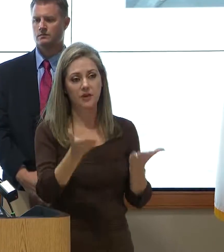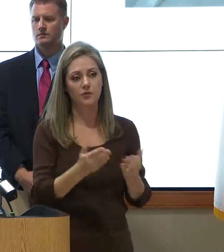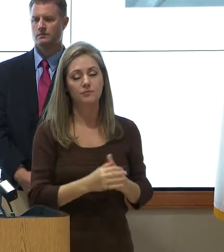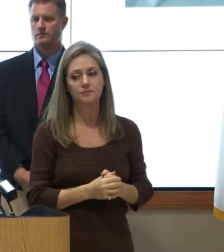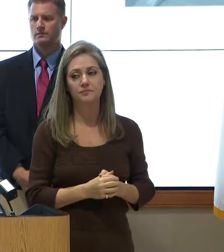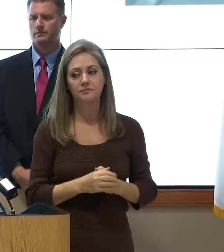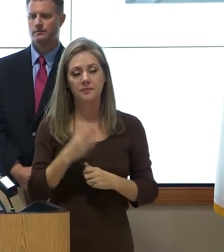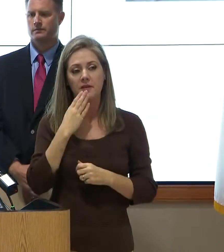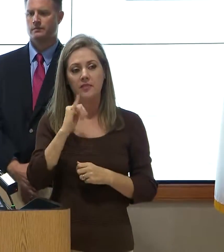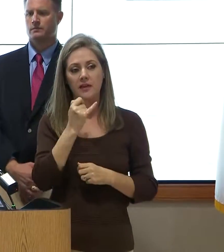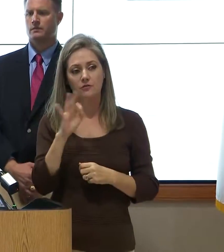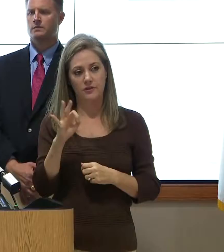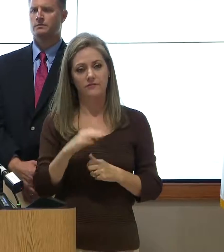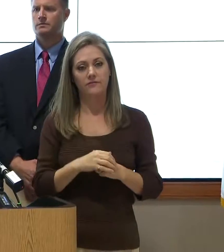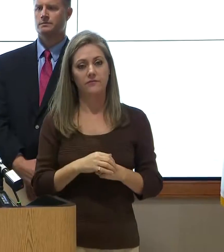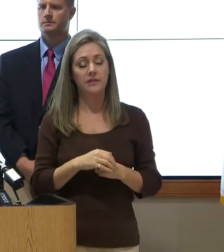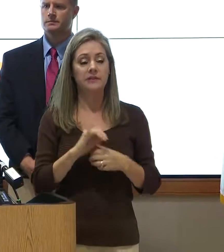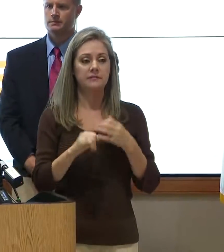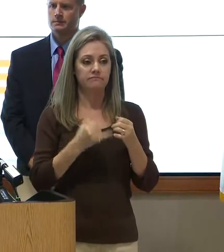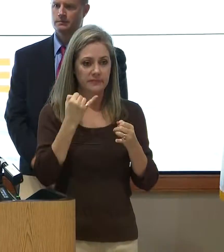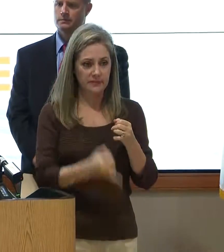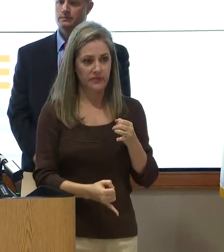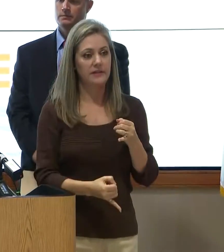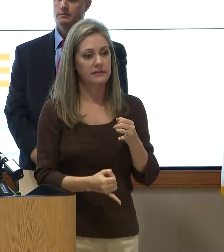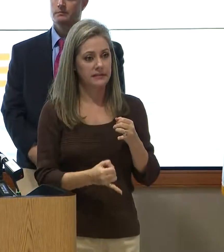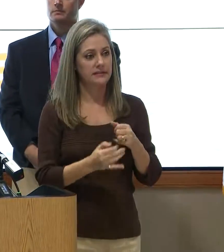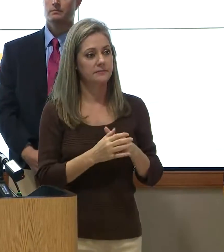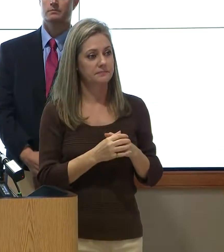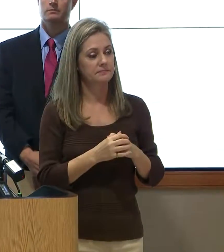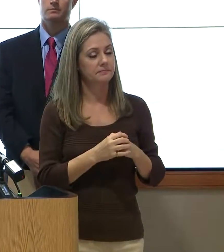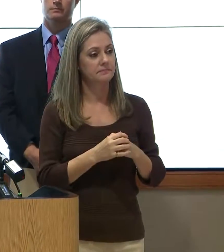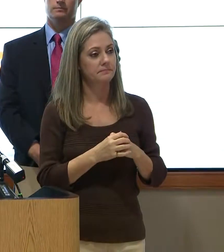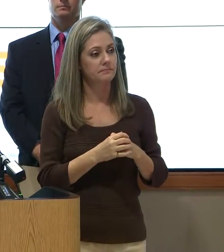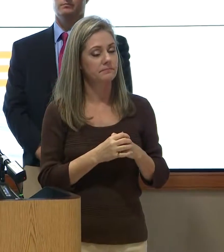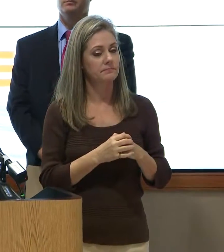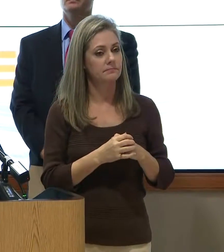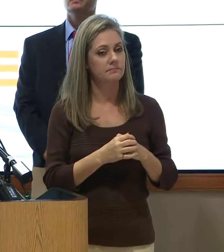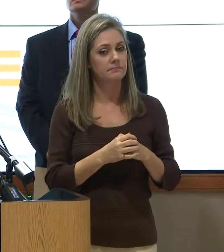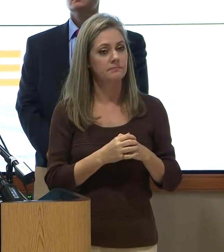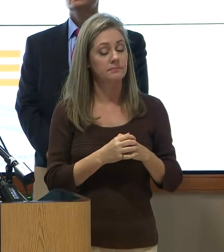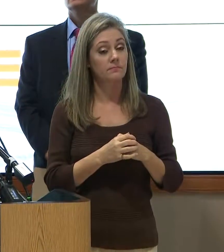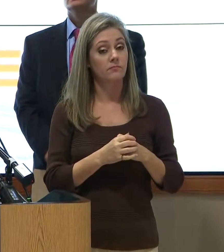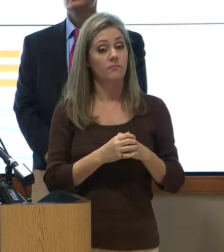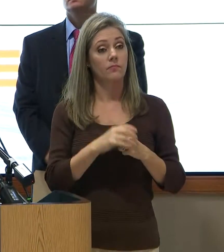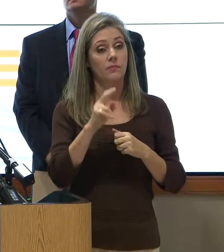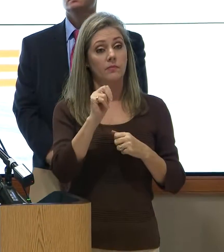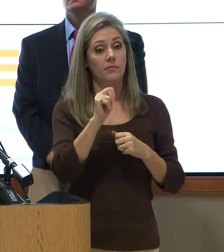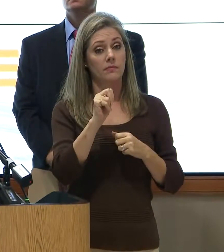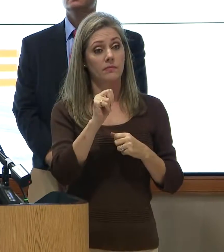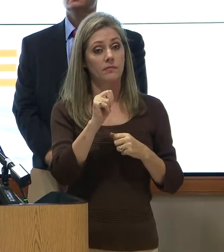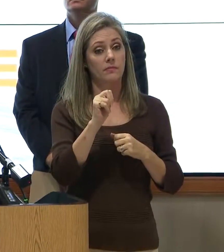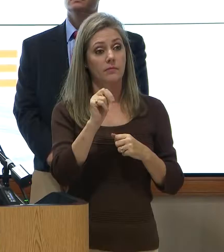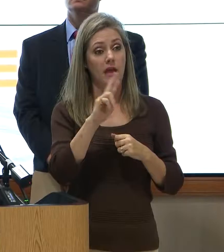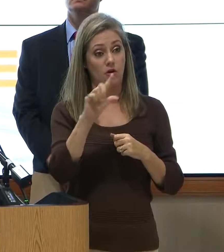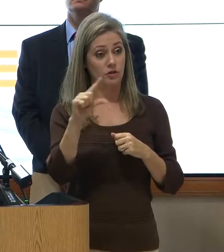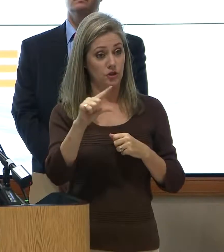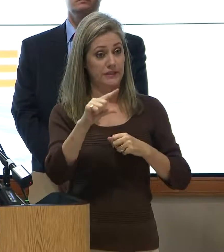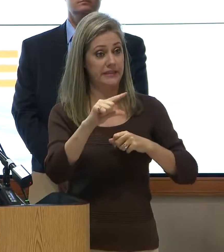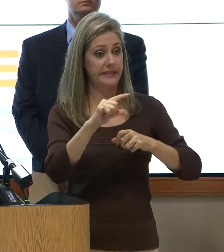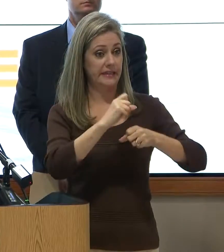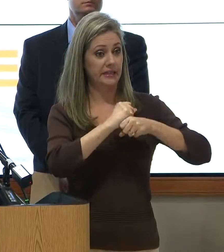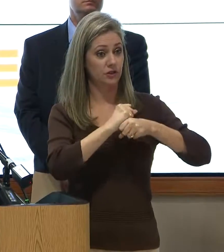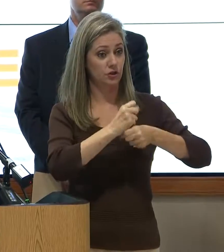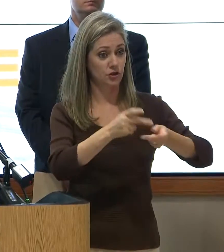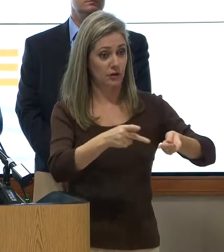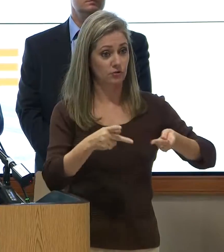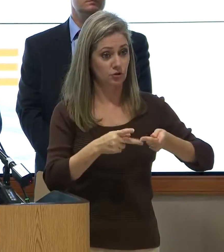Thank you, Jeff. And finally, NRG shelter is